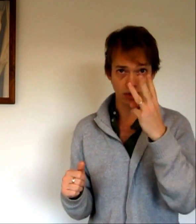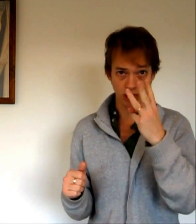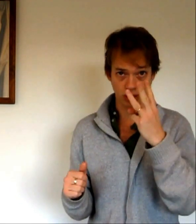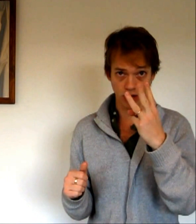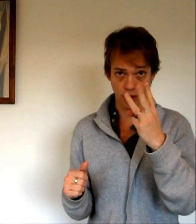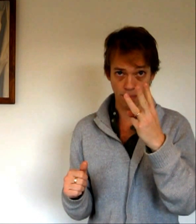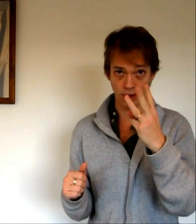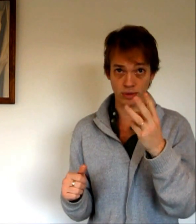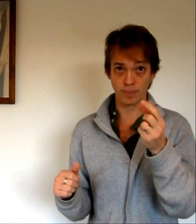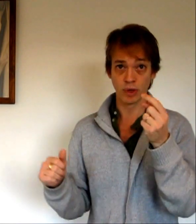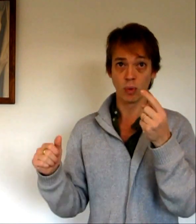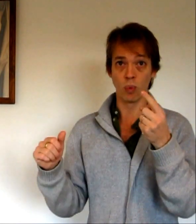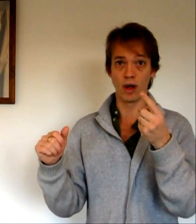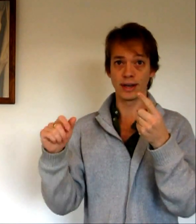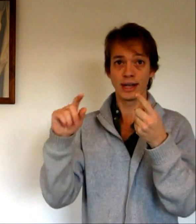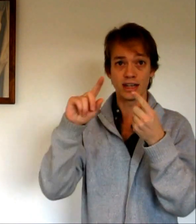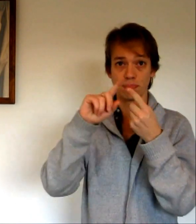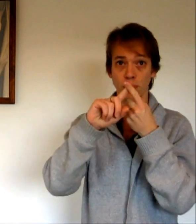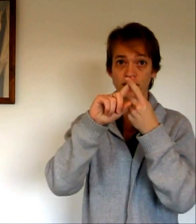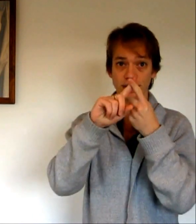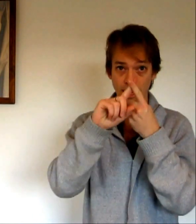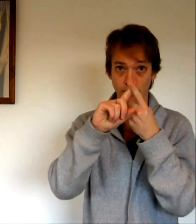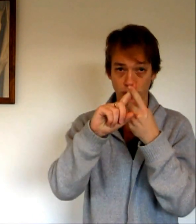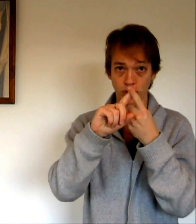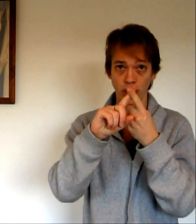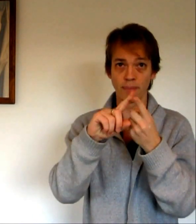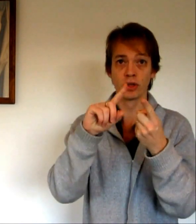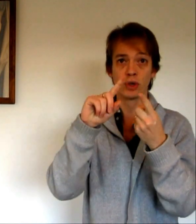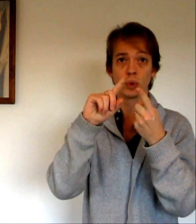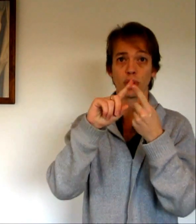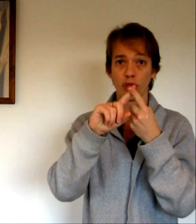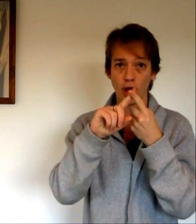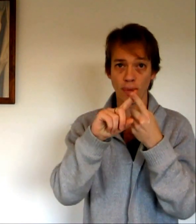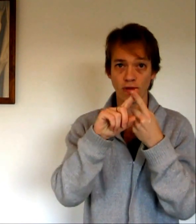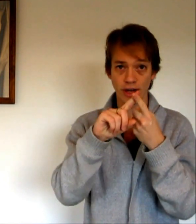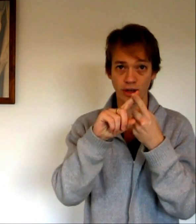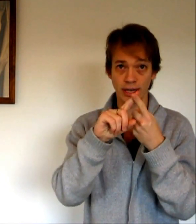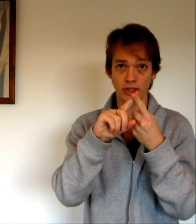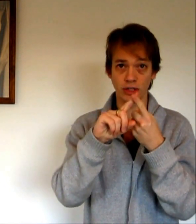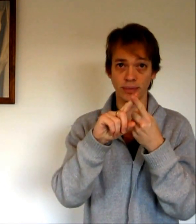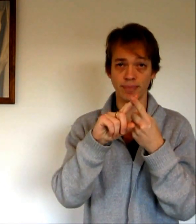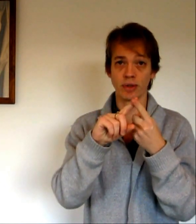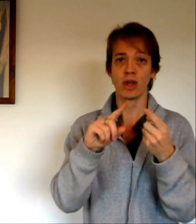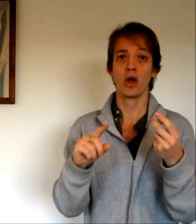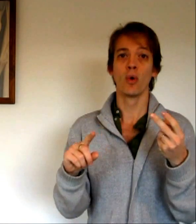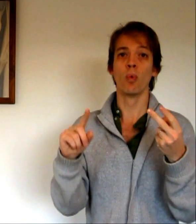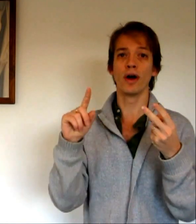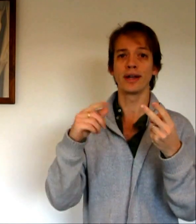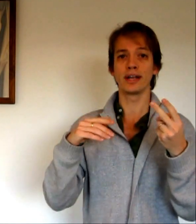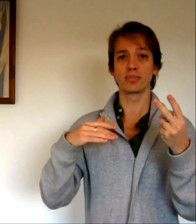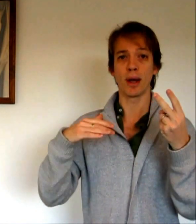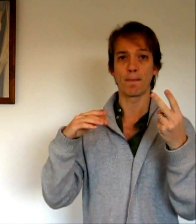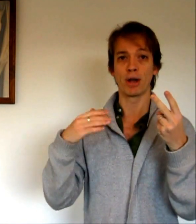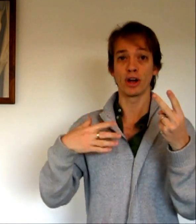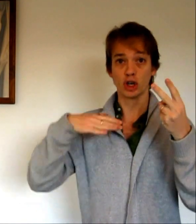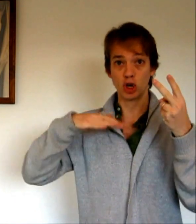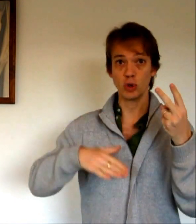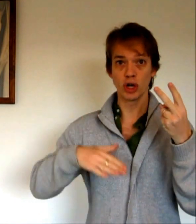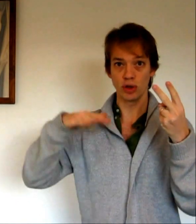you need to know about. One is body temperature called thermoregulation, one is my blood glucose